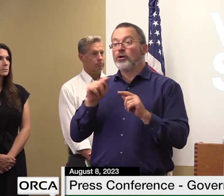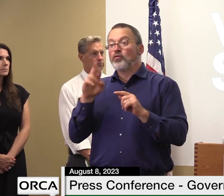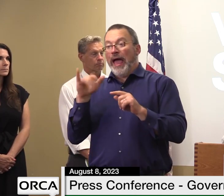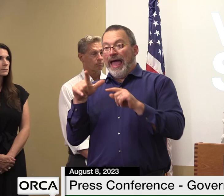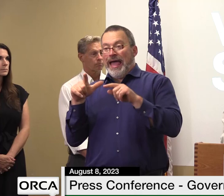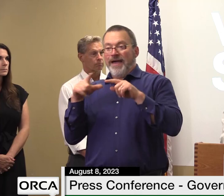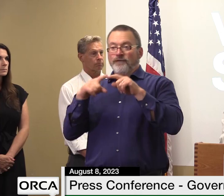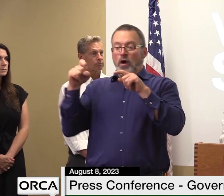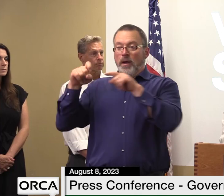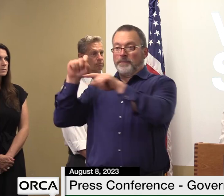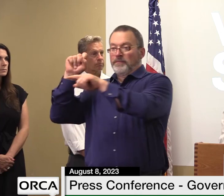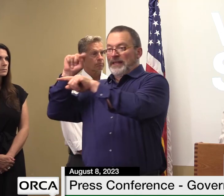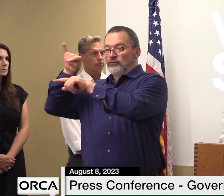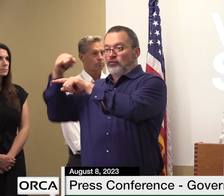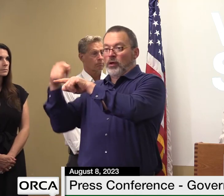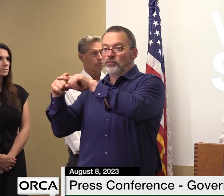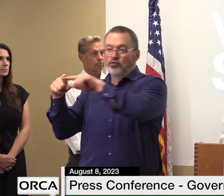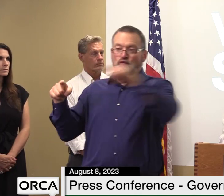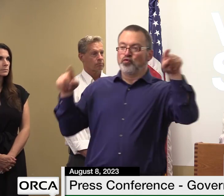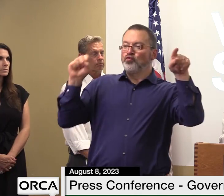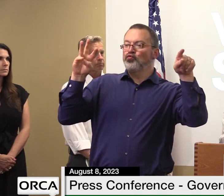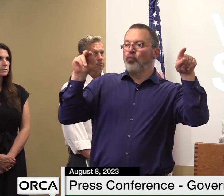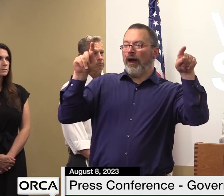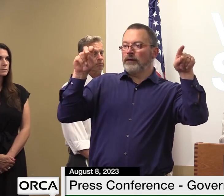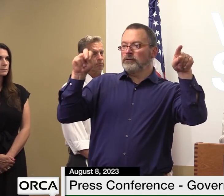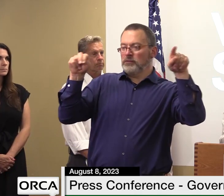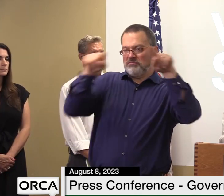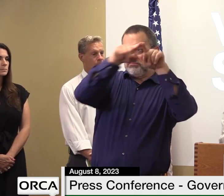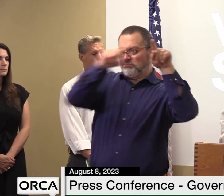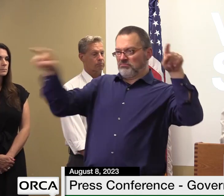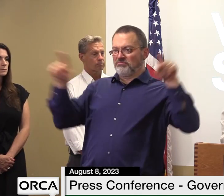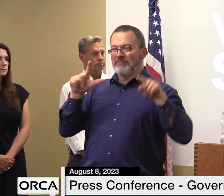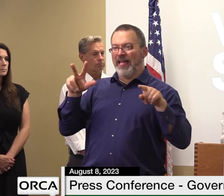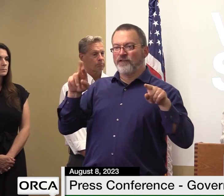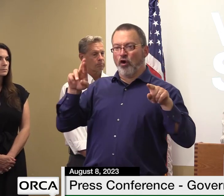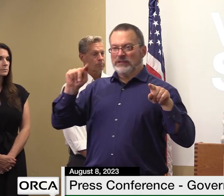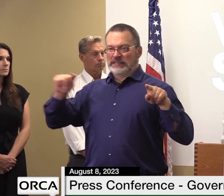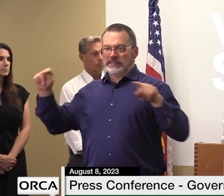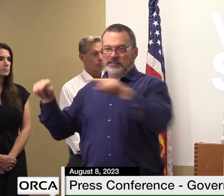and is approximately 93 miles in length and twin